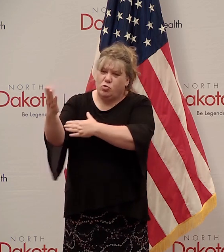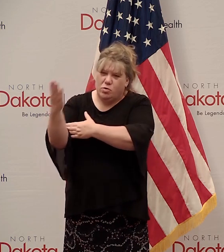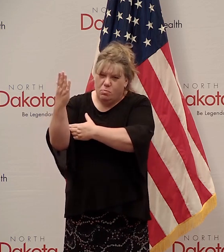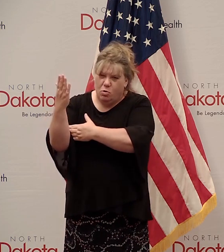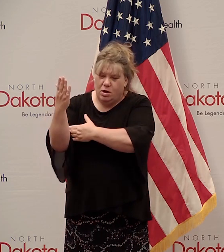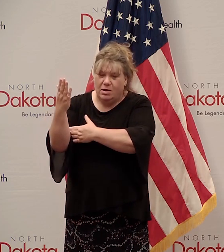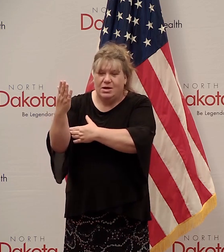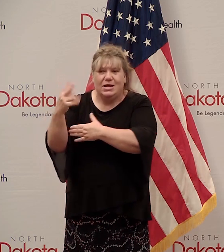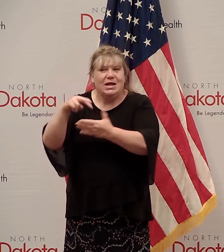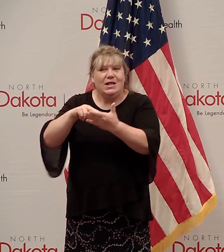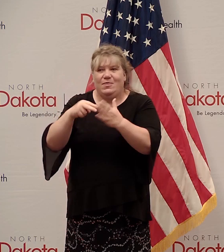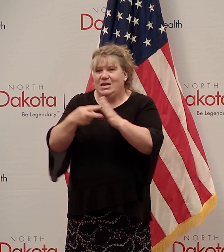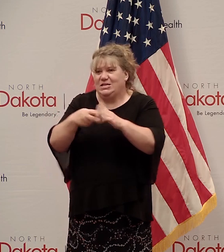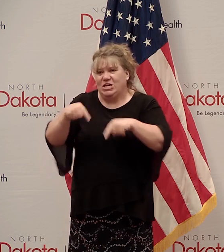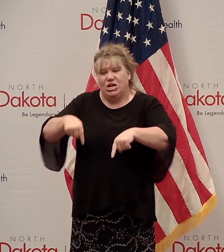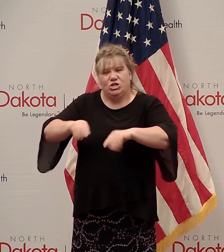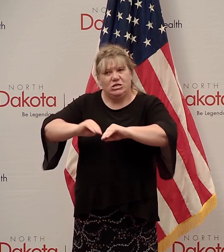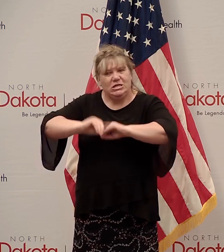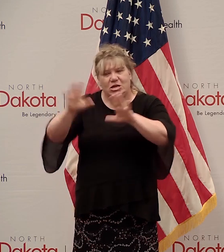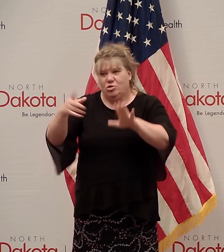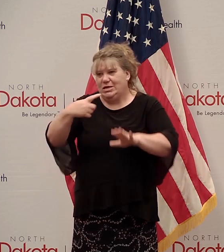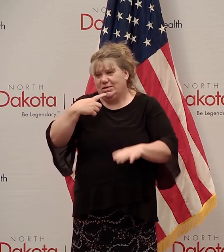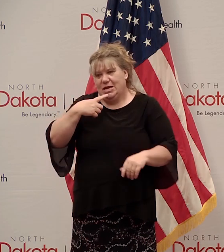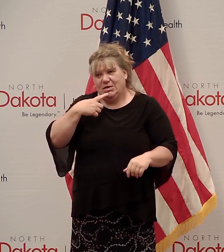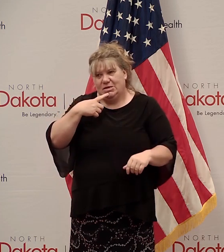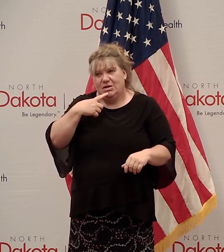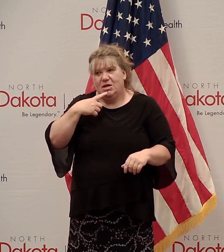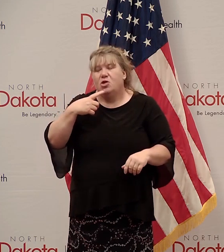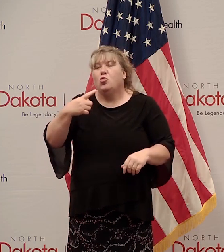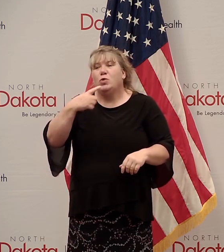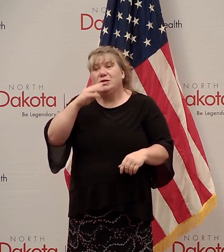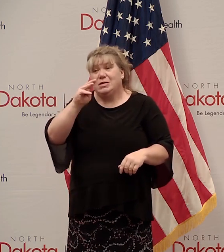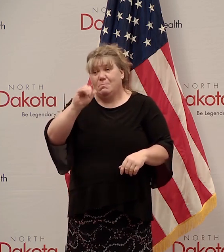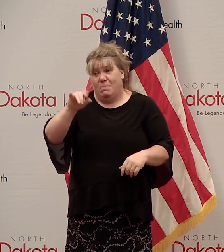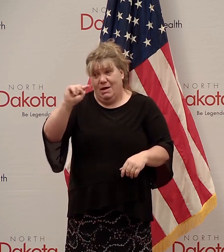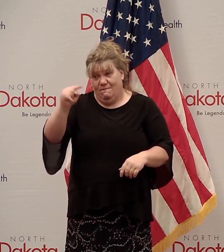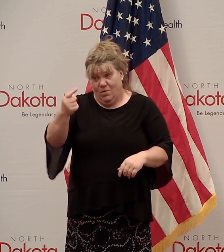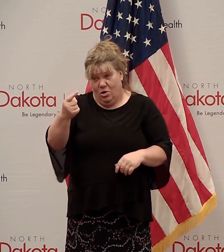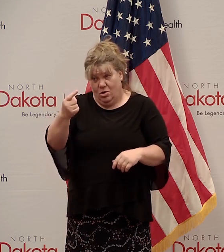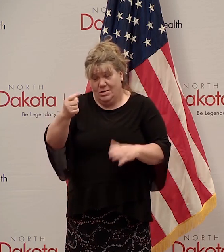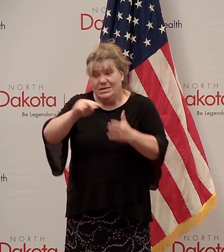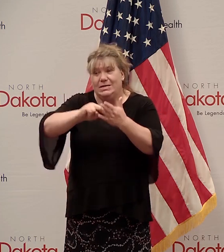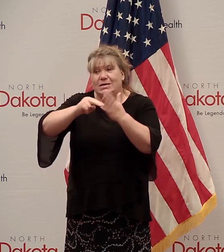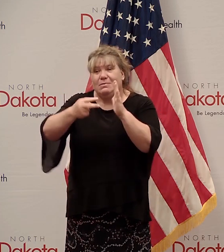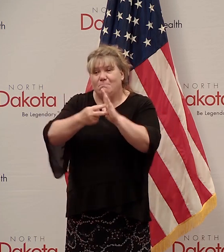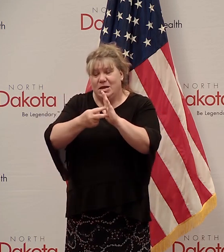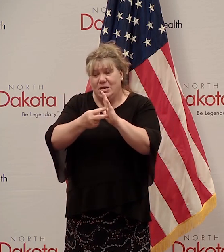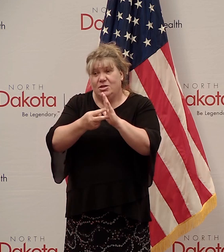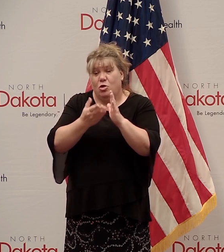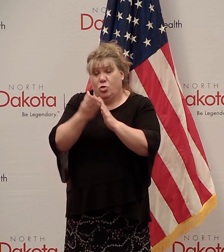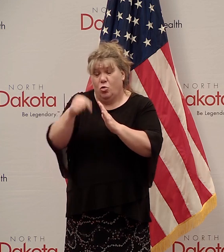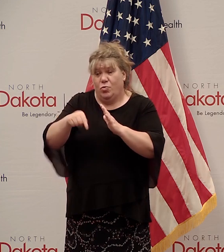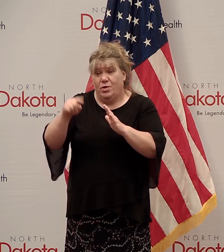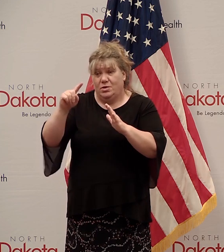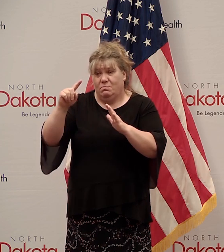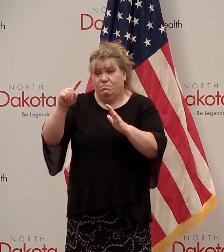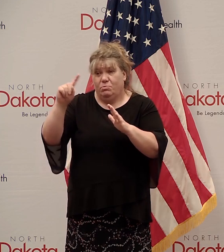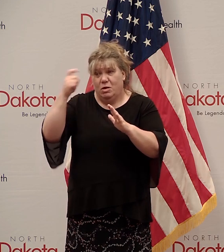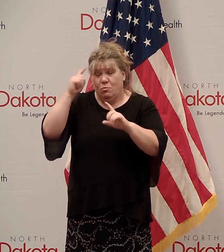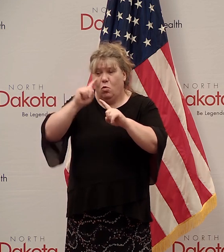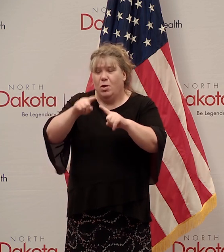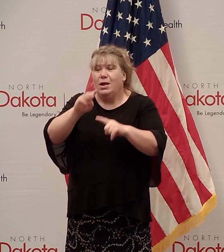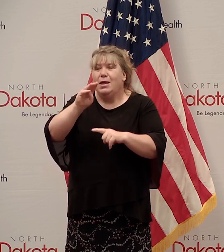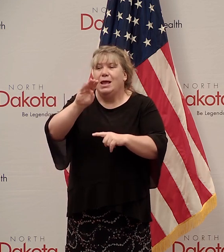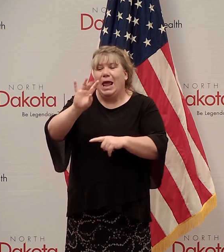And the intention of this is very explicitly says we said May 1st. That means through this executive order, 8 a.m. on May